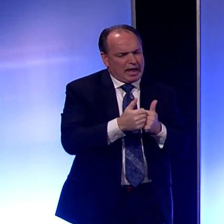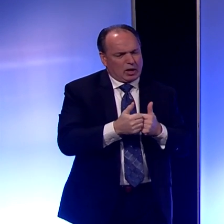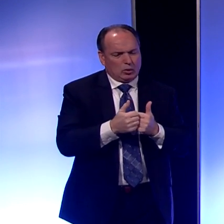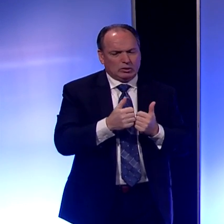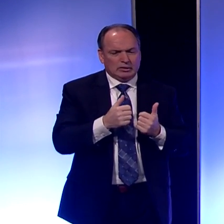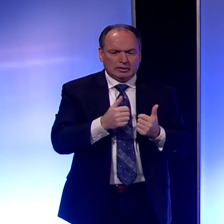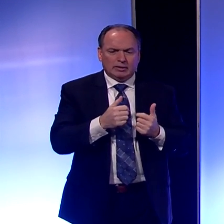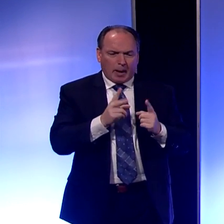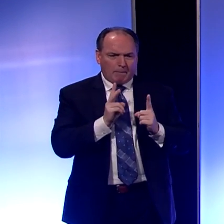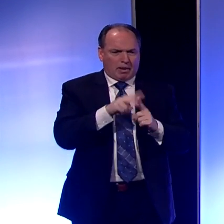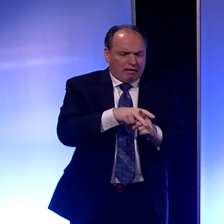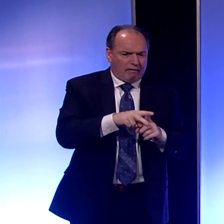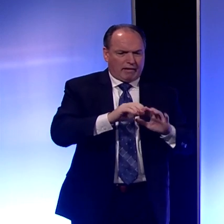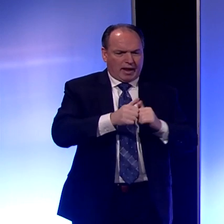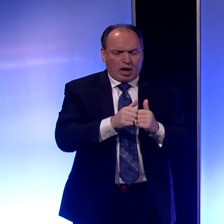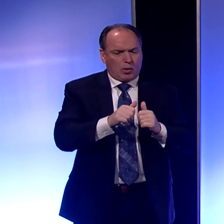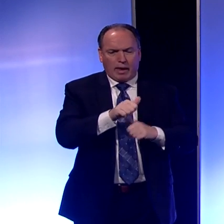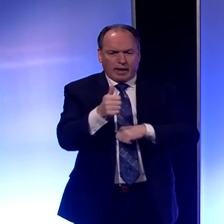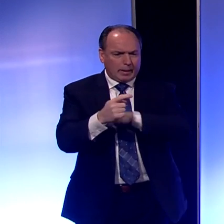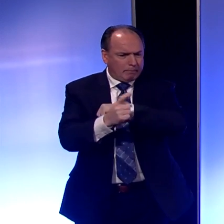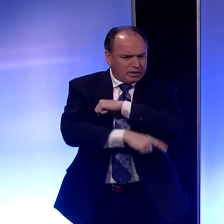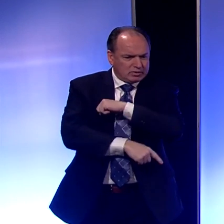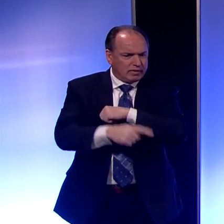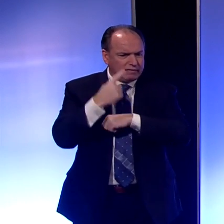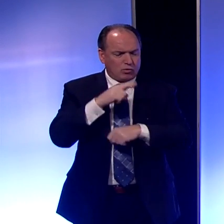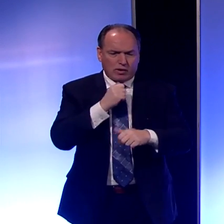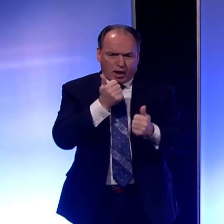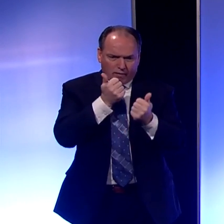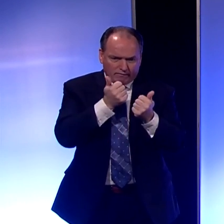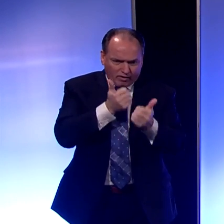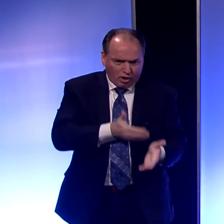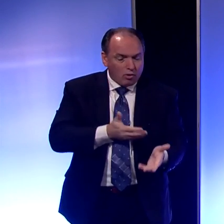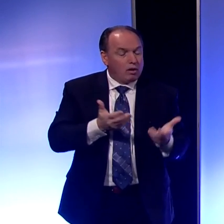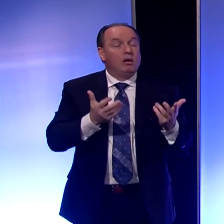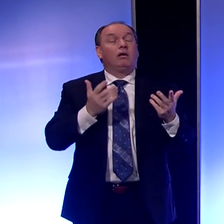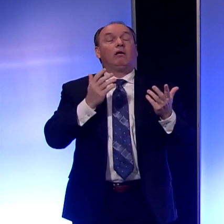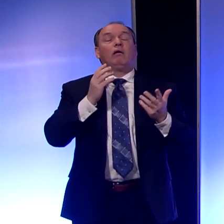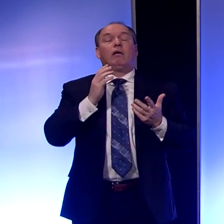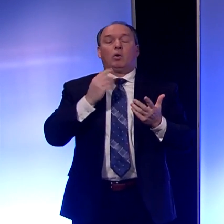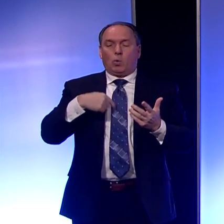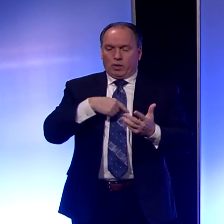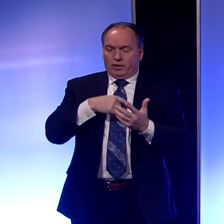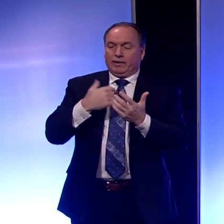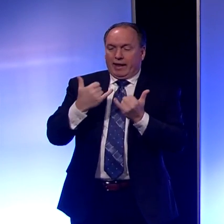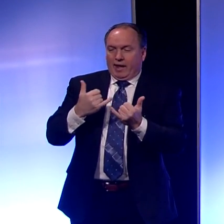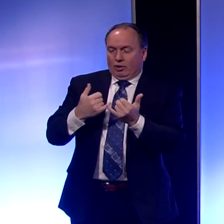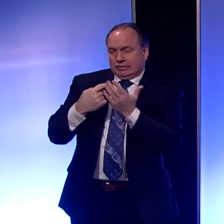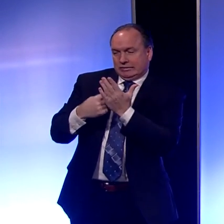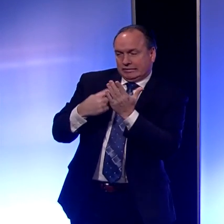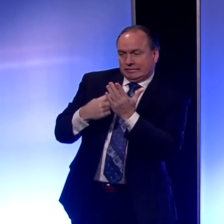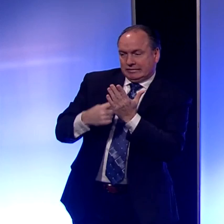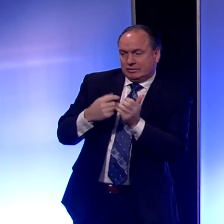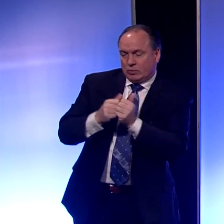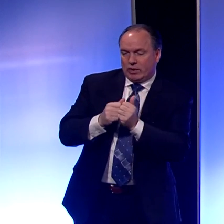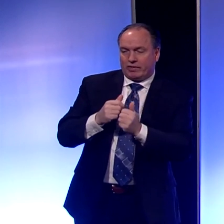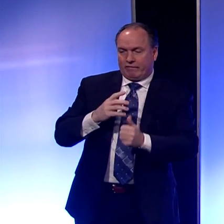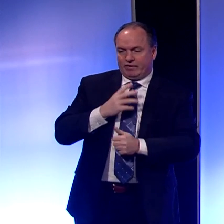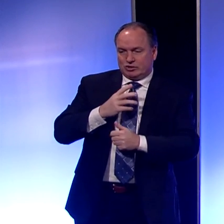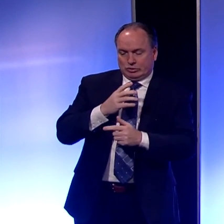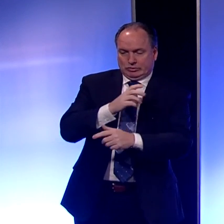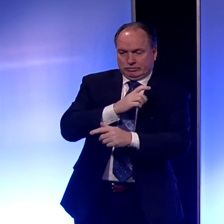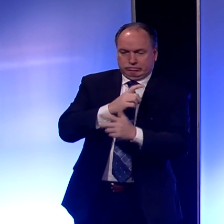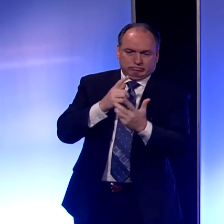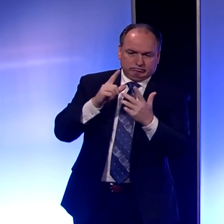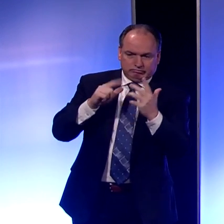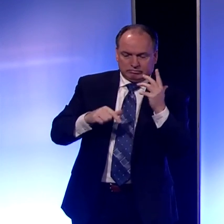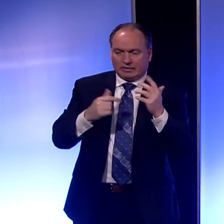punishment, if any, it carries for disobeyance? So we are working on that as we speak. Again, we don't